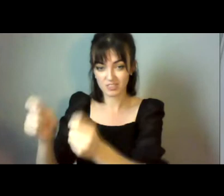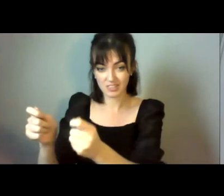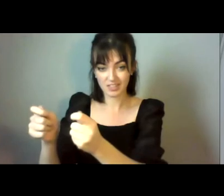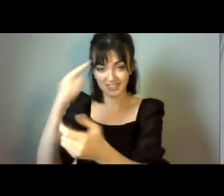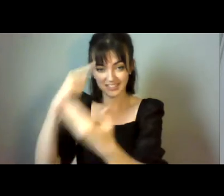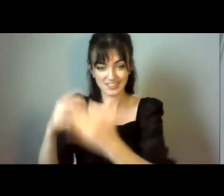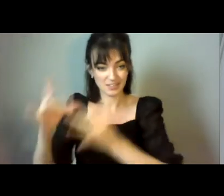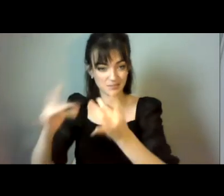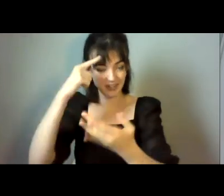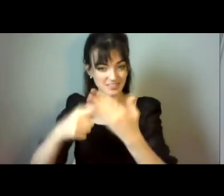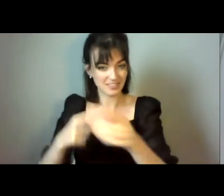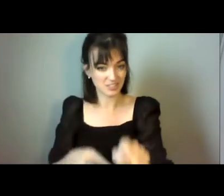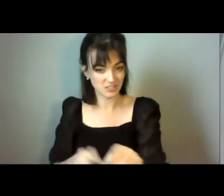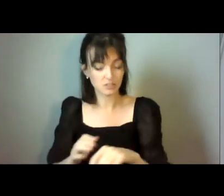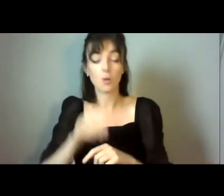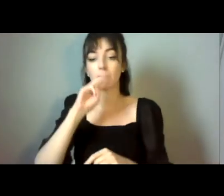involved for them.